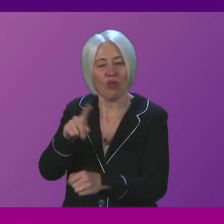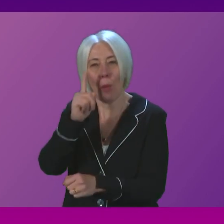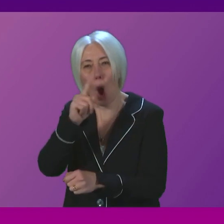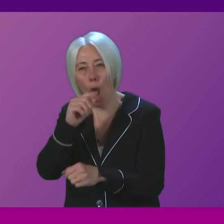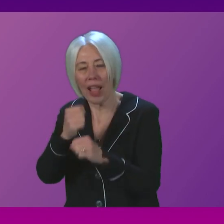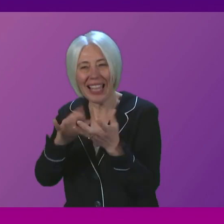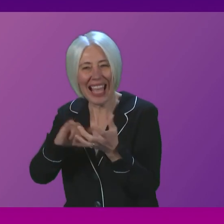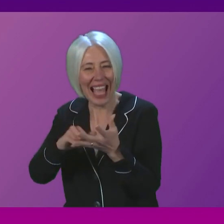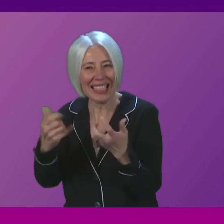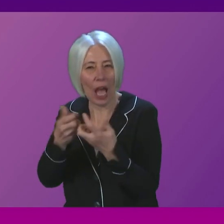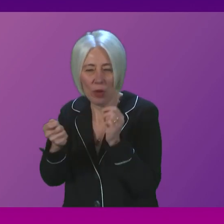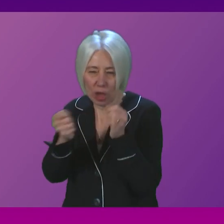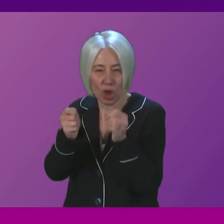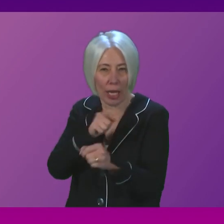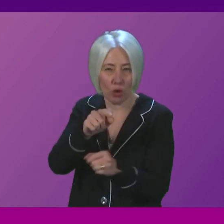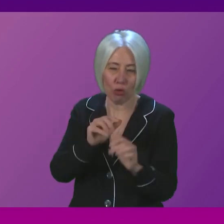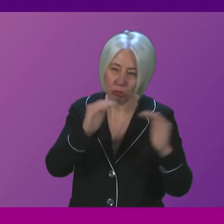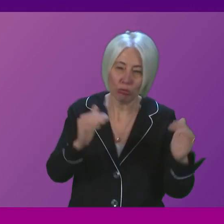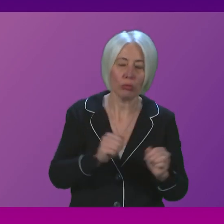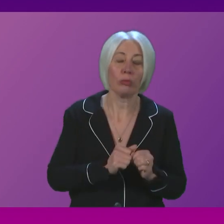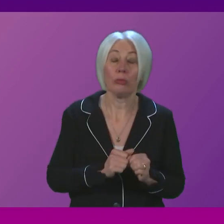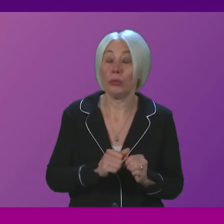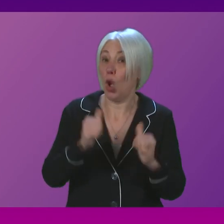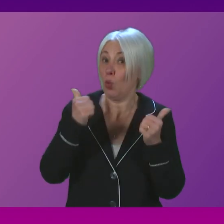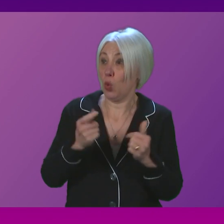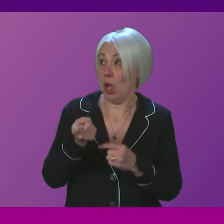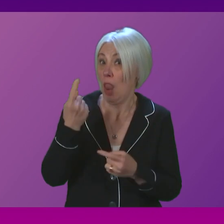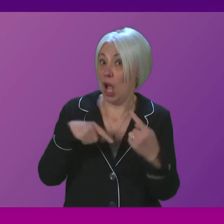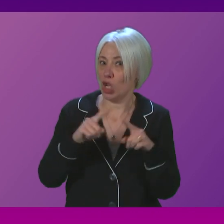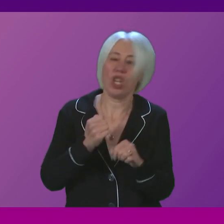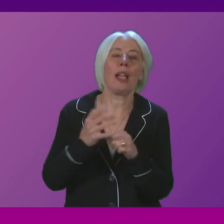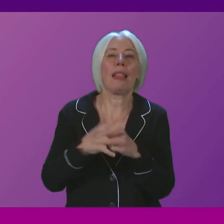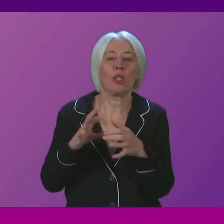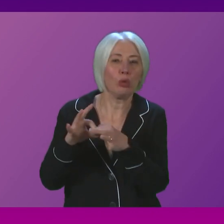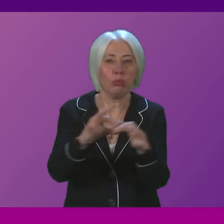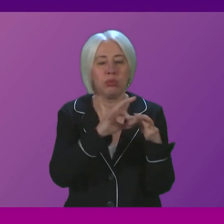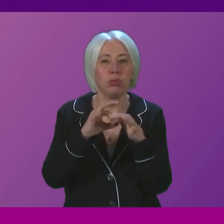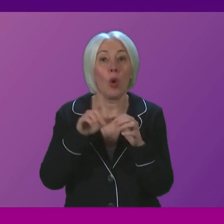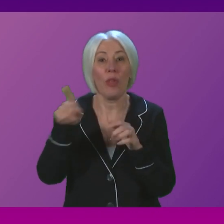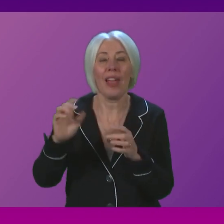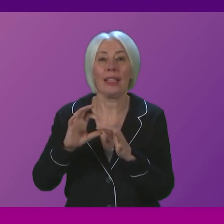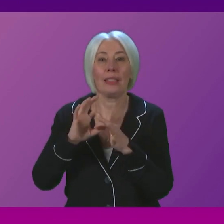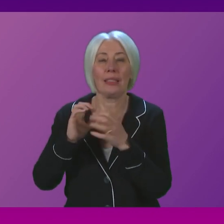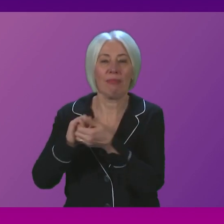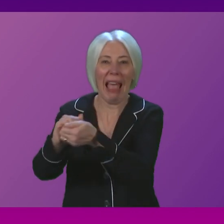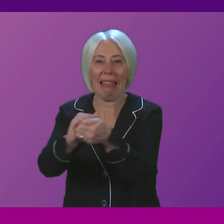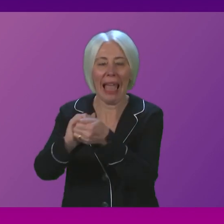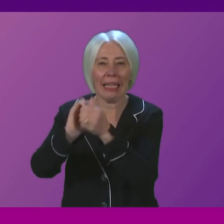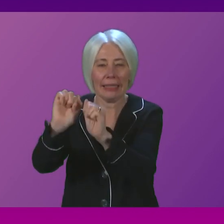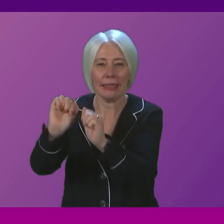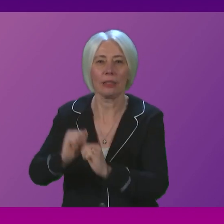a good engagement at COP26 in Glasgow last year with those involved in the Beyond Oil and Gas Alliance including of course its